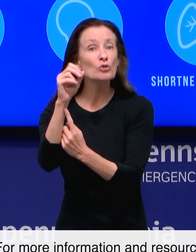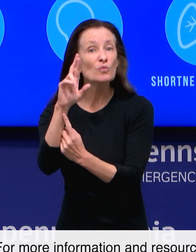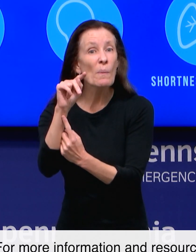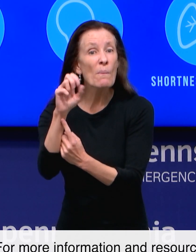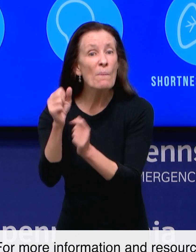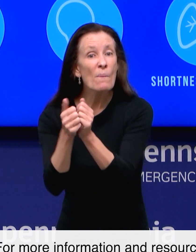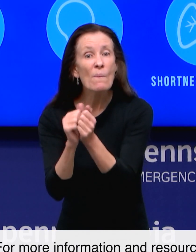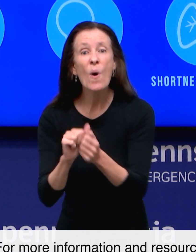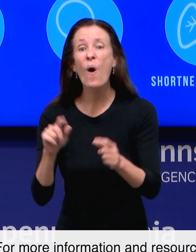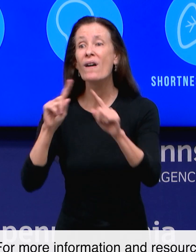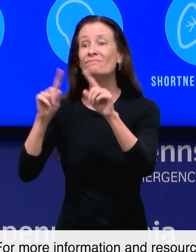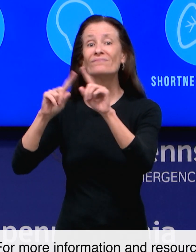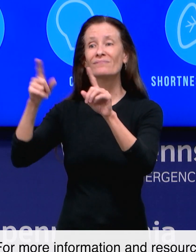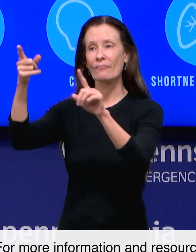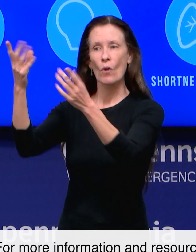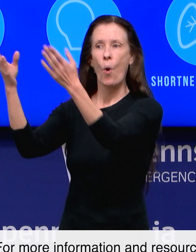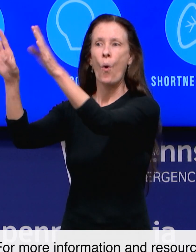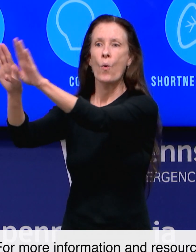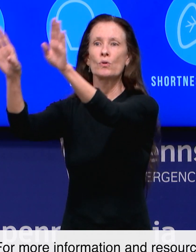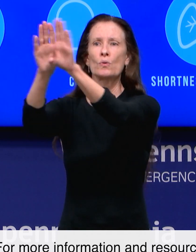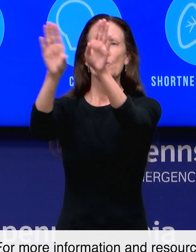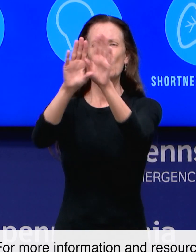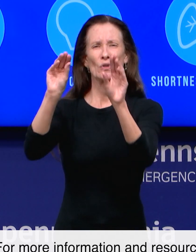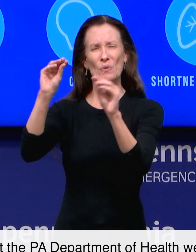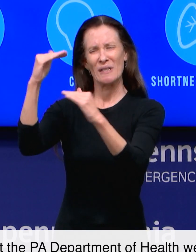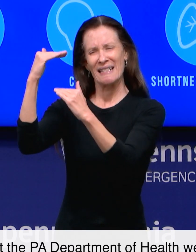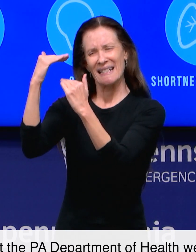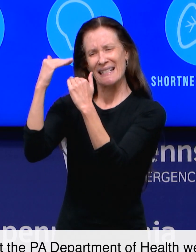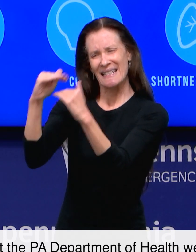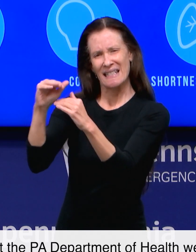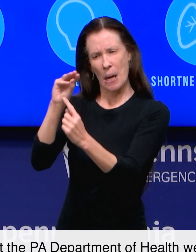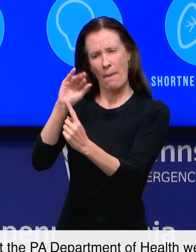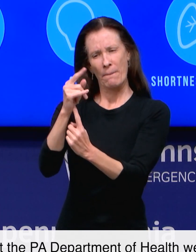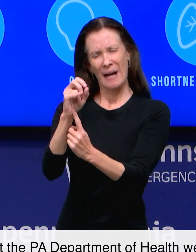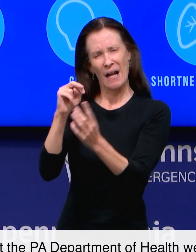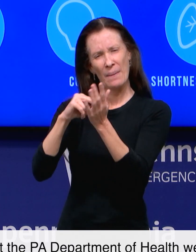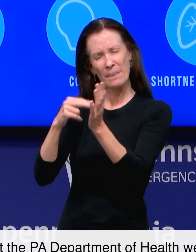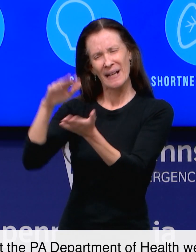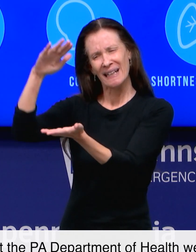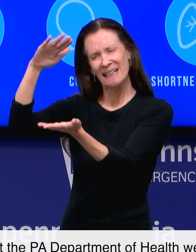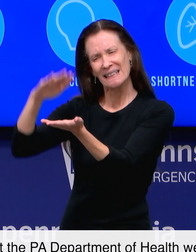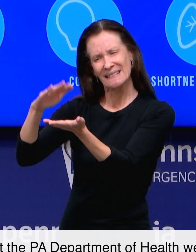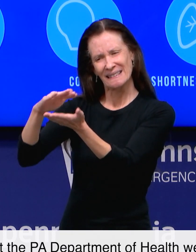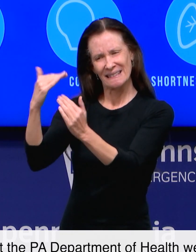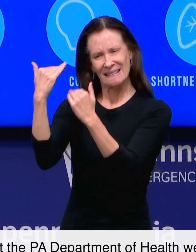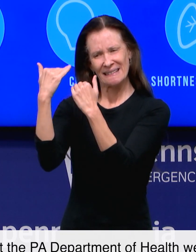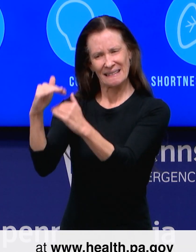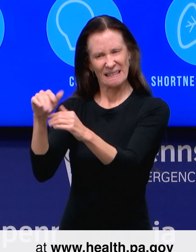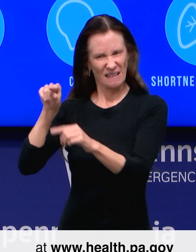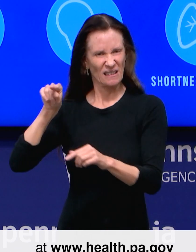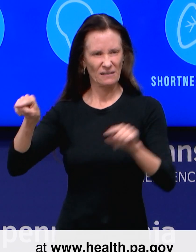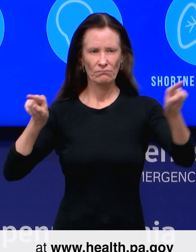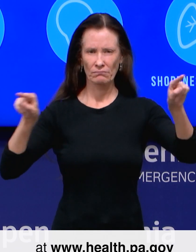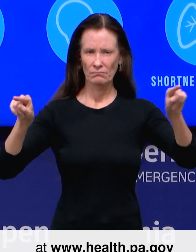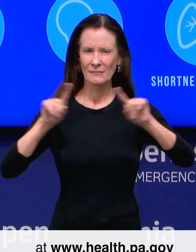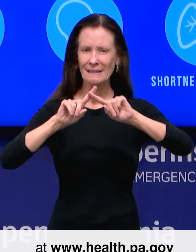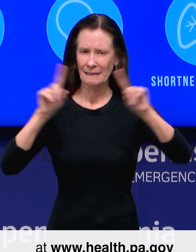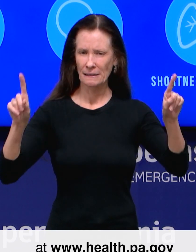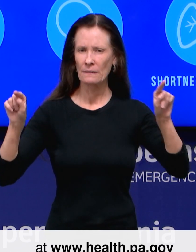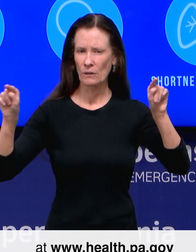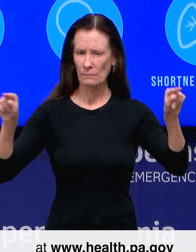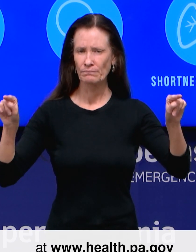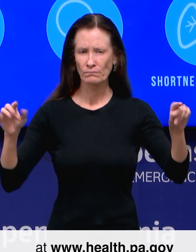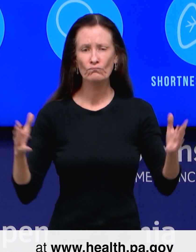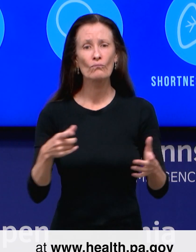For more information and resources, visit the Pennsylvania Department of Health website at www